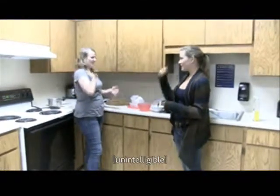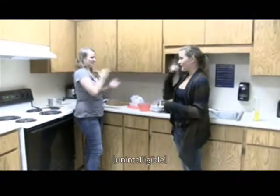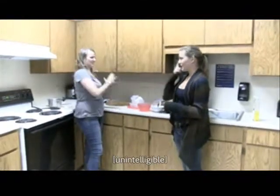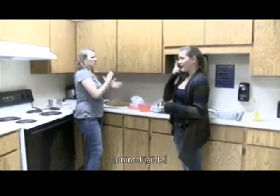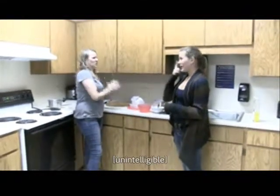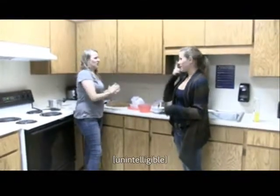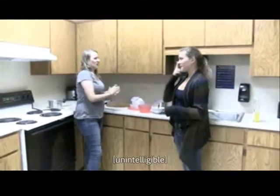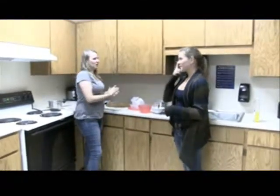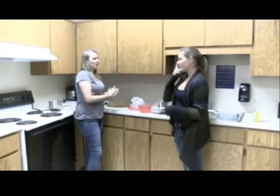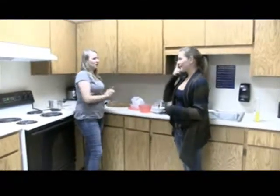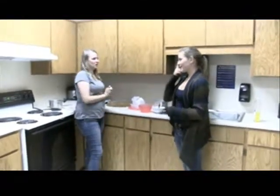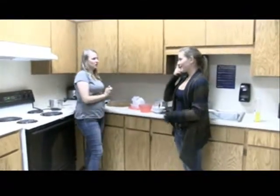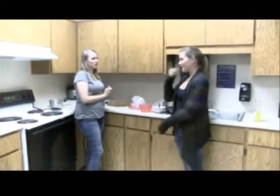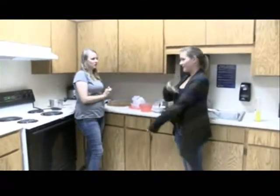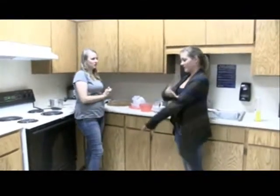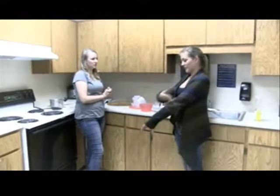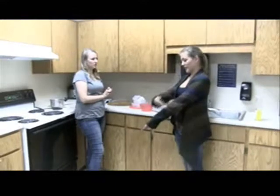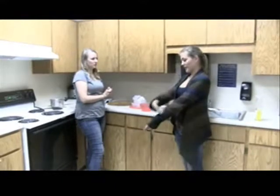I don't understand. Slow down.